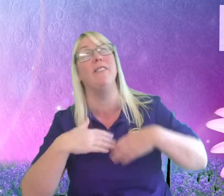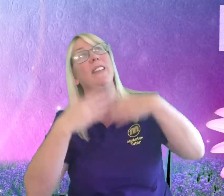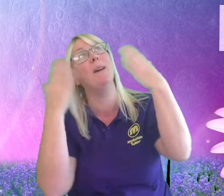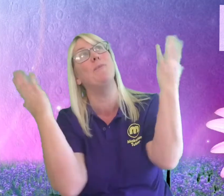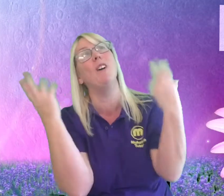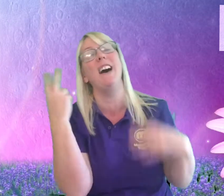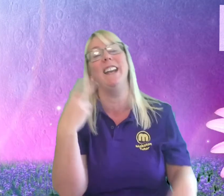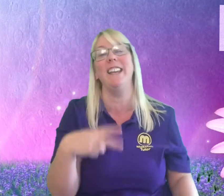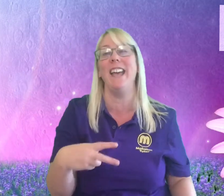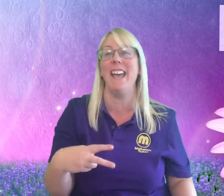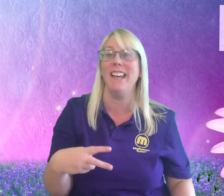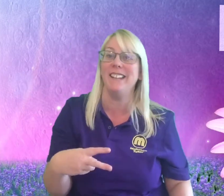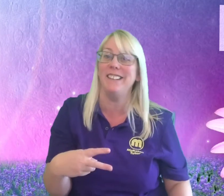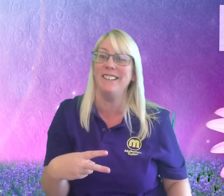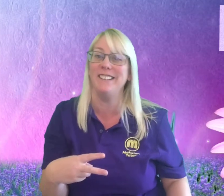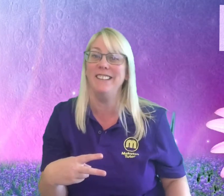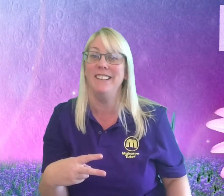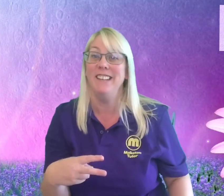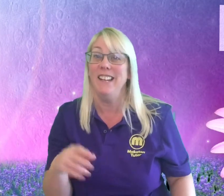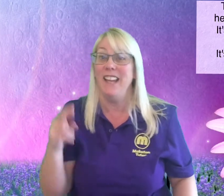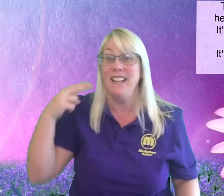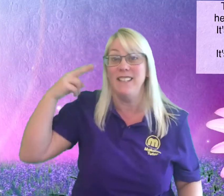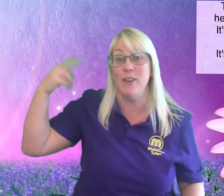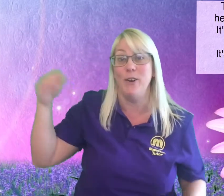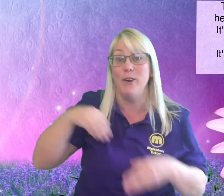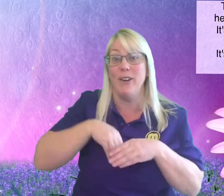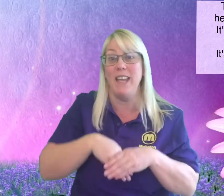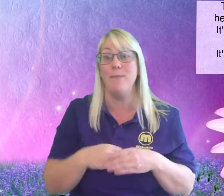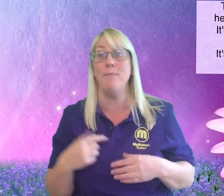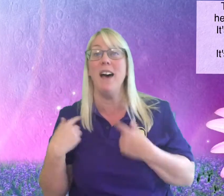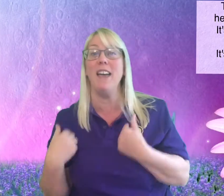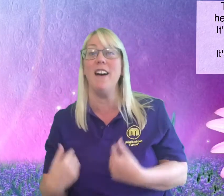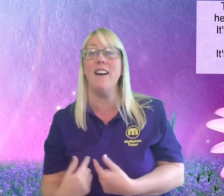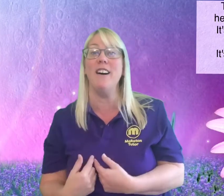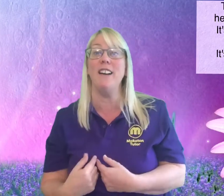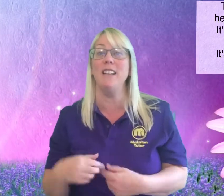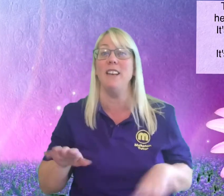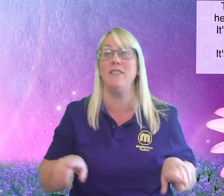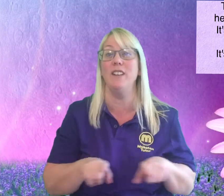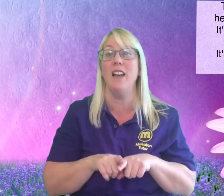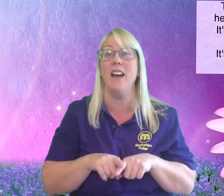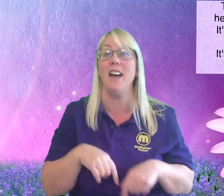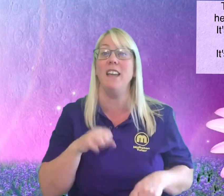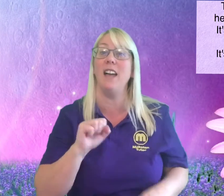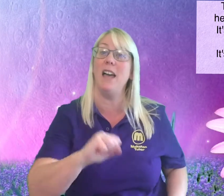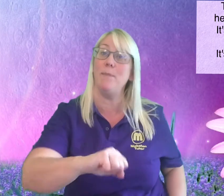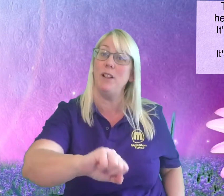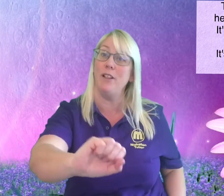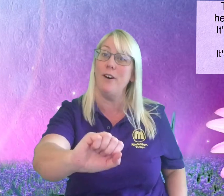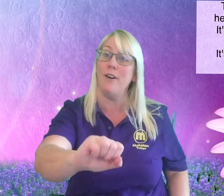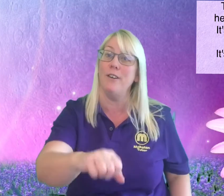and bright again There's a song in my heart heart I feel like I belong